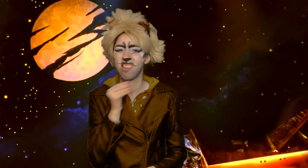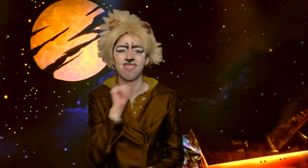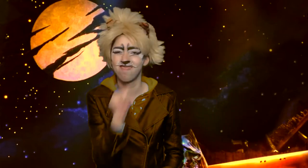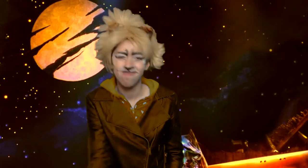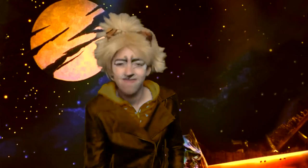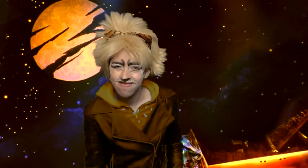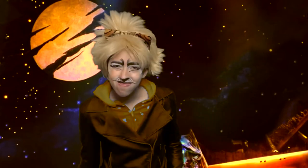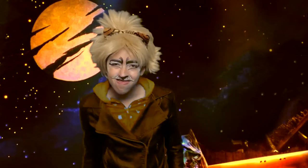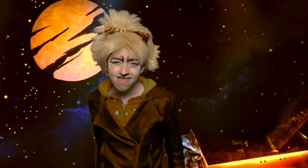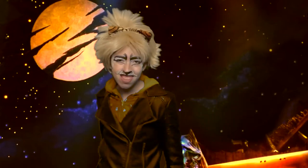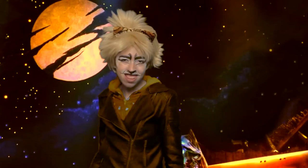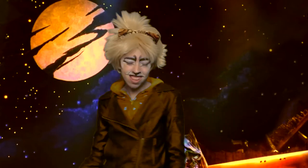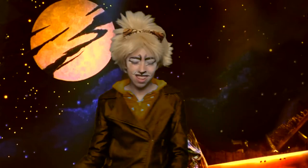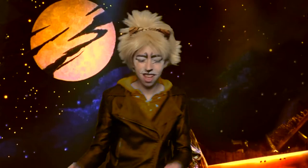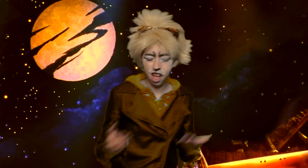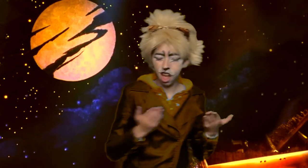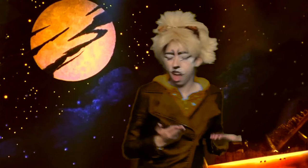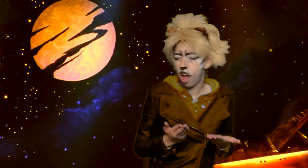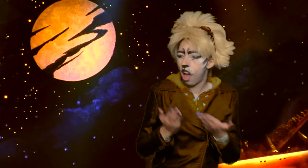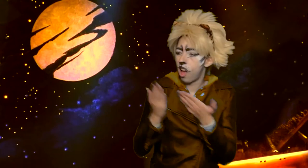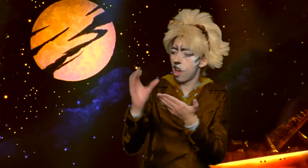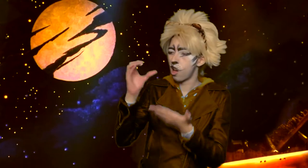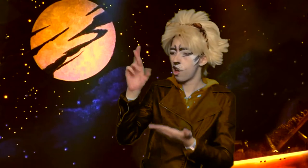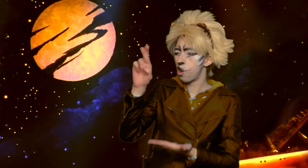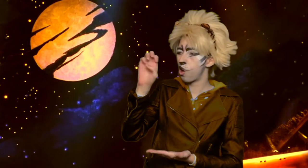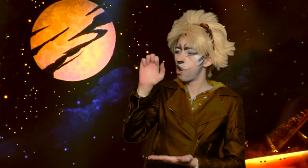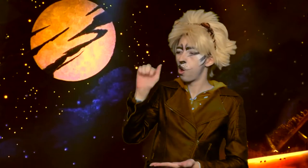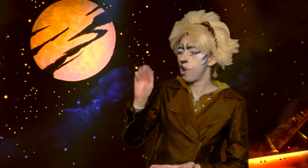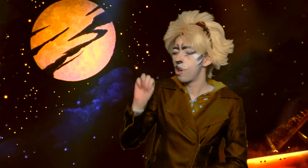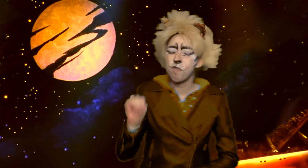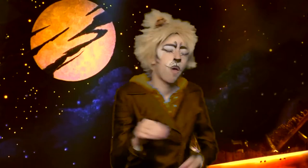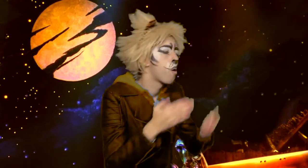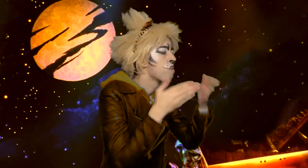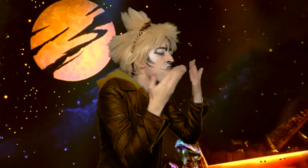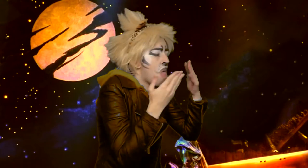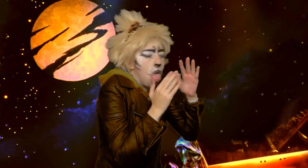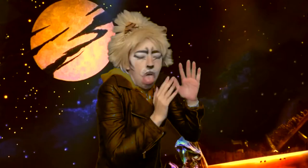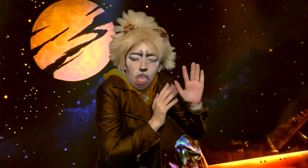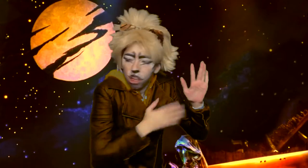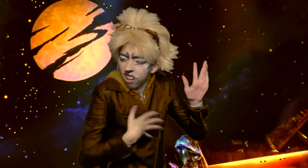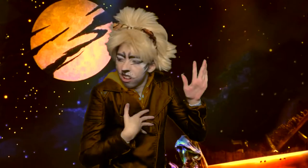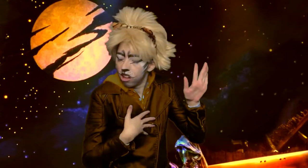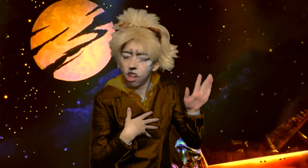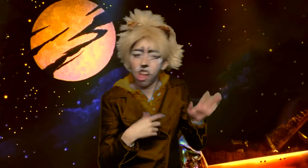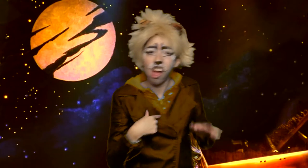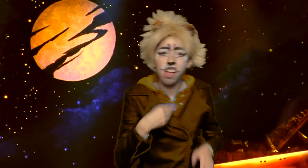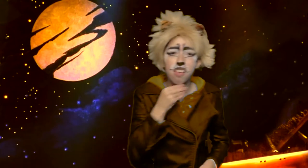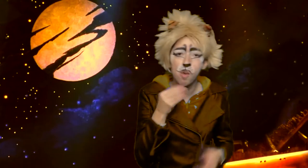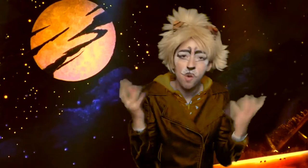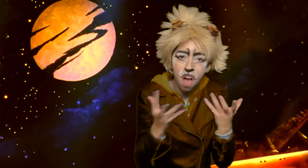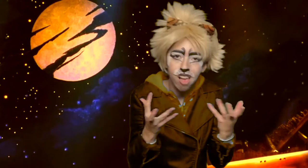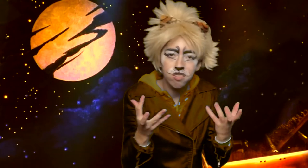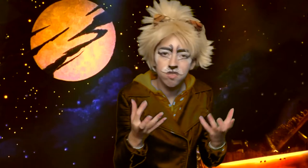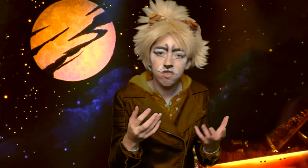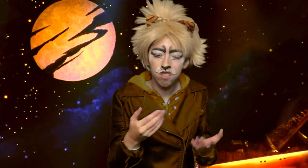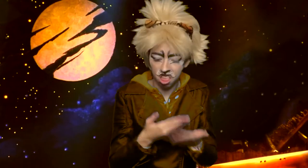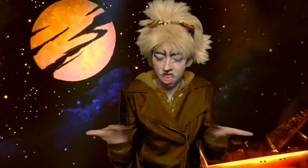a rabbit If you offer me cream, then I sniff and sneer But I only like what I